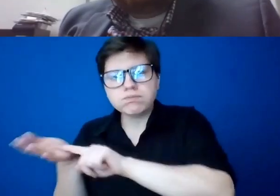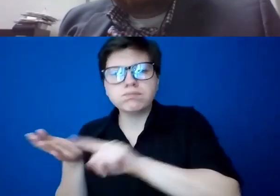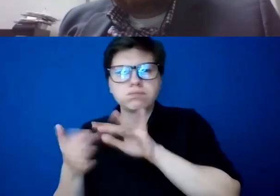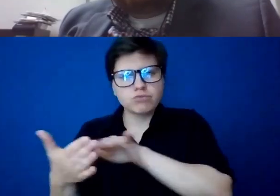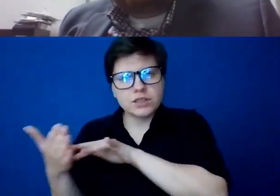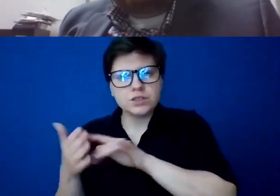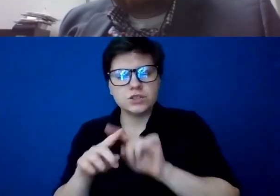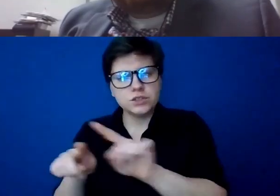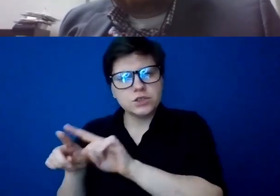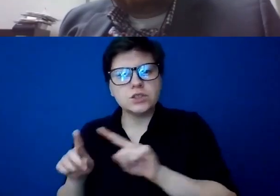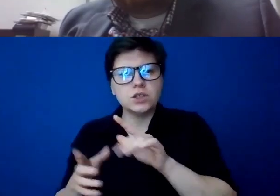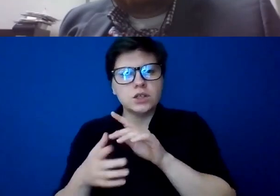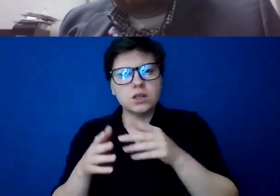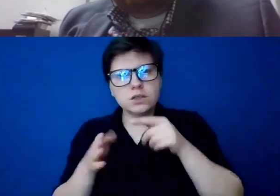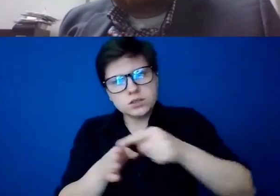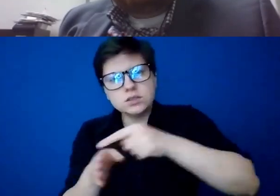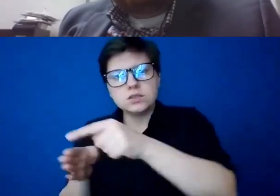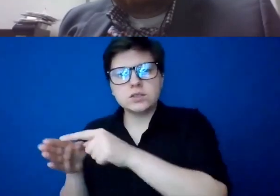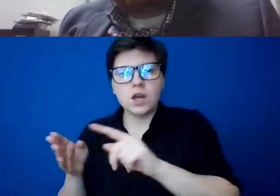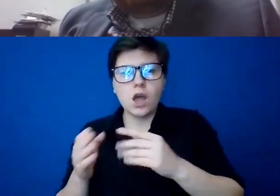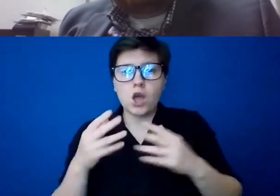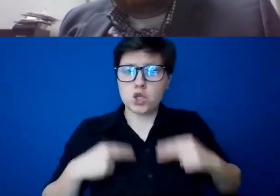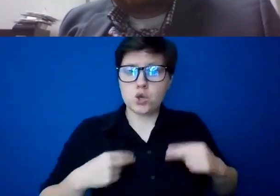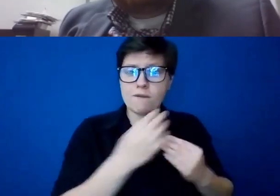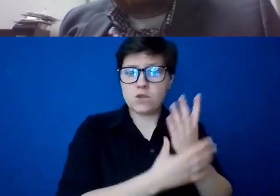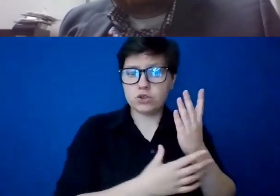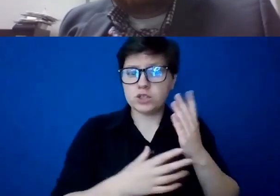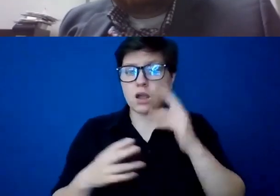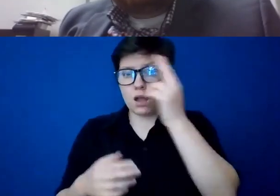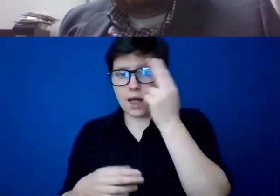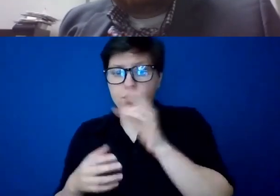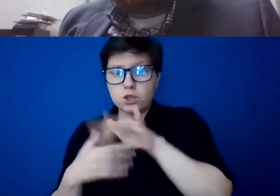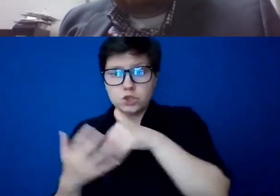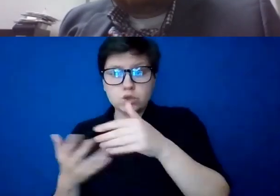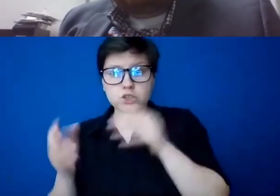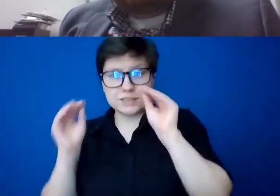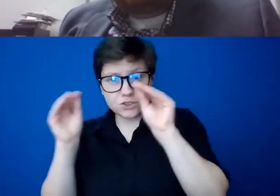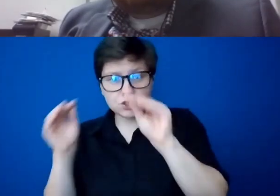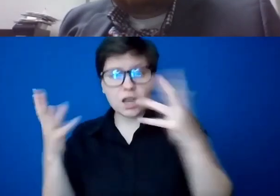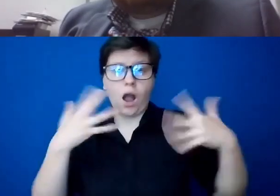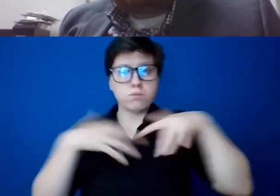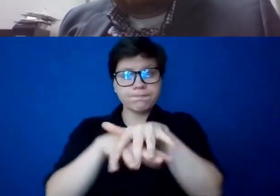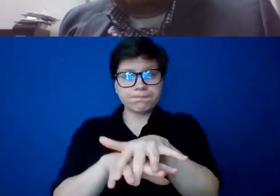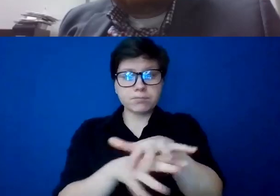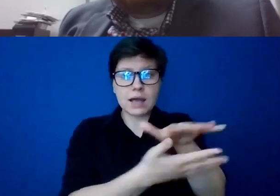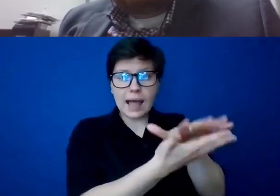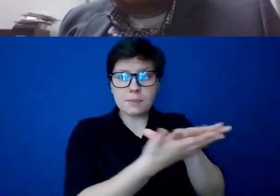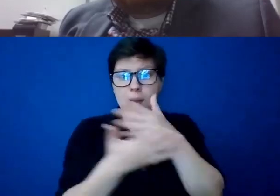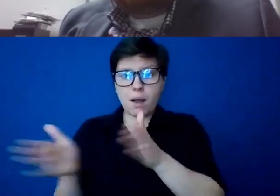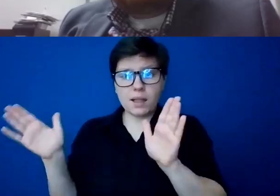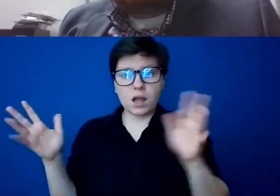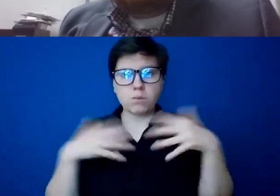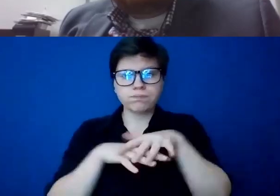the intersection between human flourishing and Catholic social doctrine to organize events encouraging conversation between the academy and the public square.